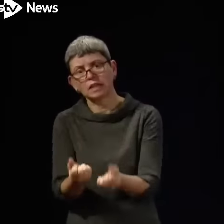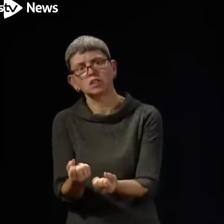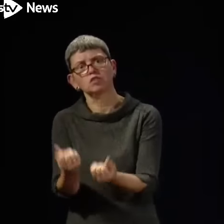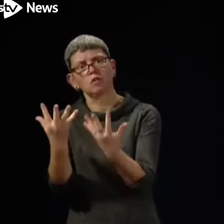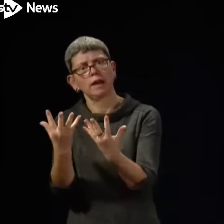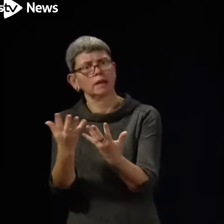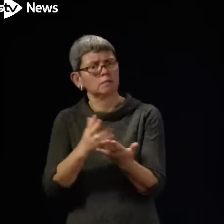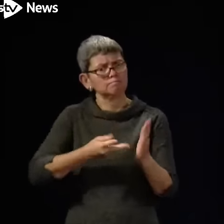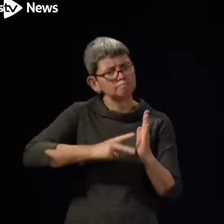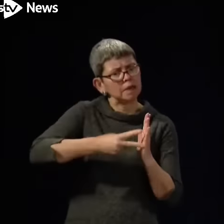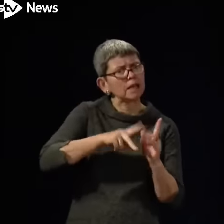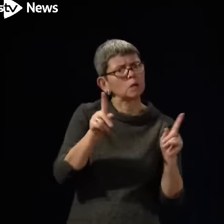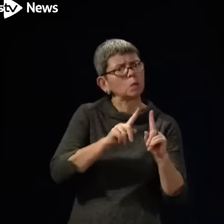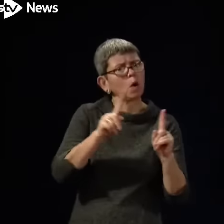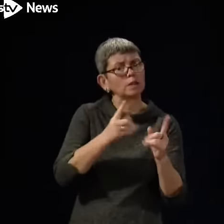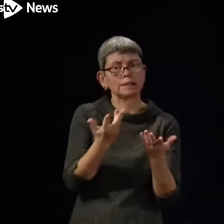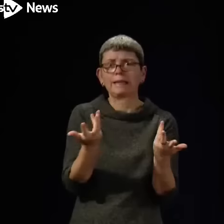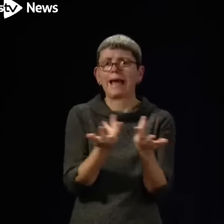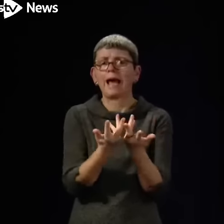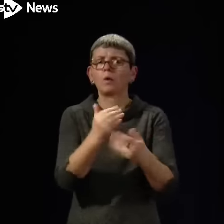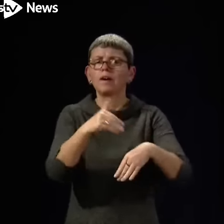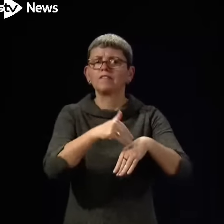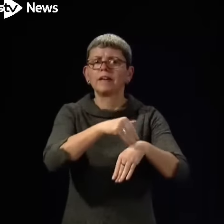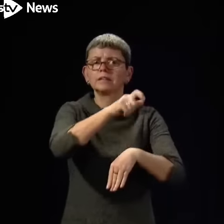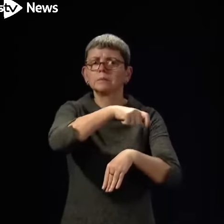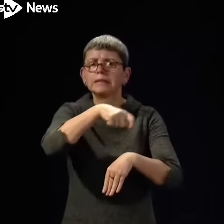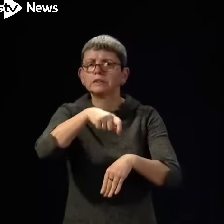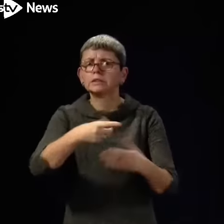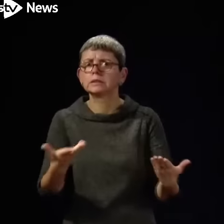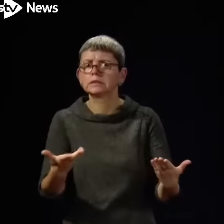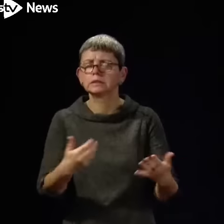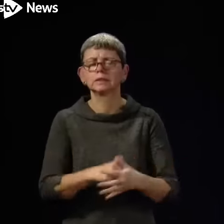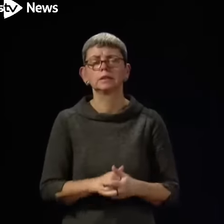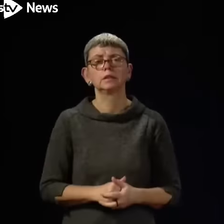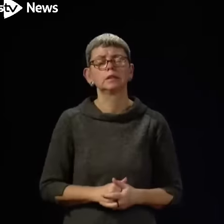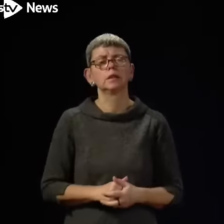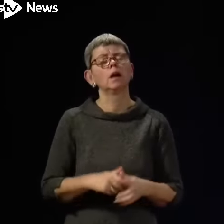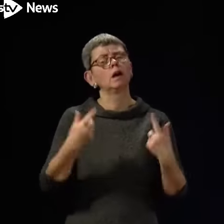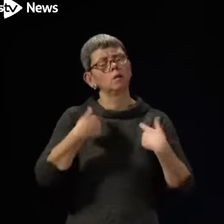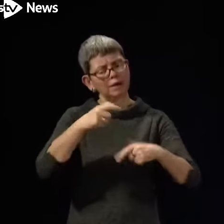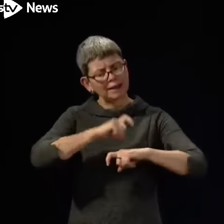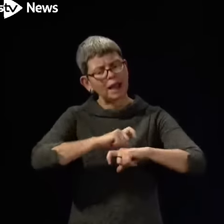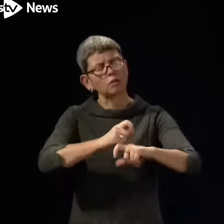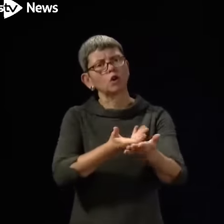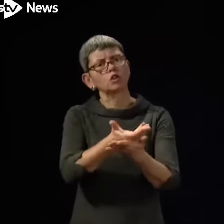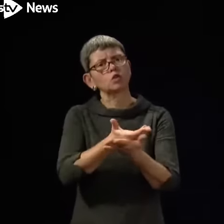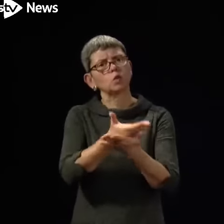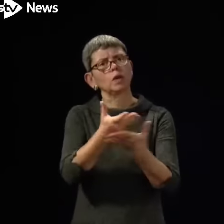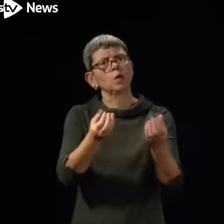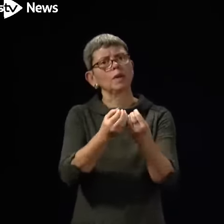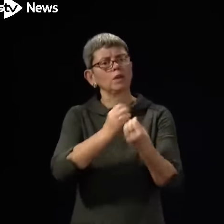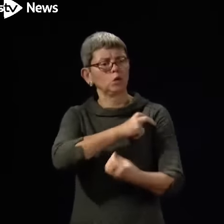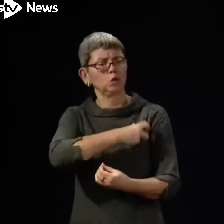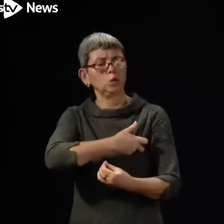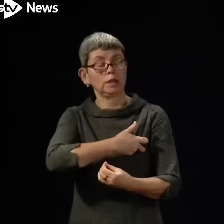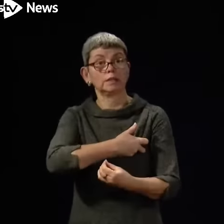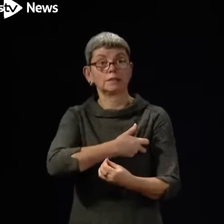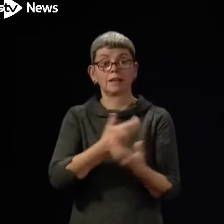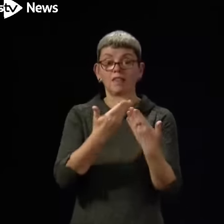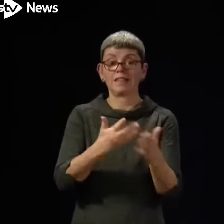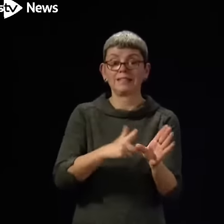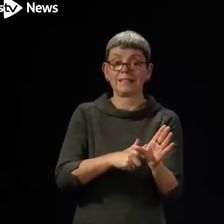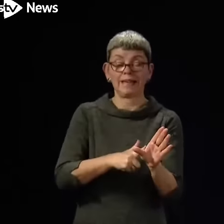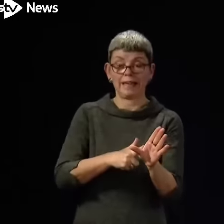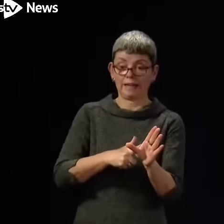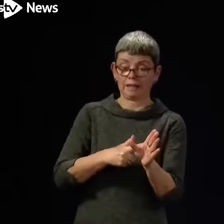will it have on the health service and patients' lives? Look, we'll continue to talk to unions. This year's pay deal has been, you know, that offer has